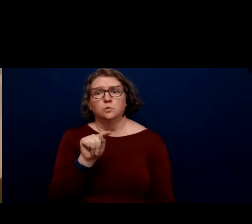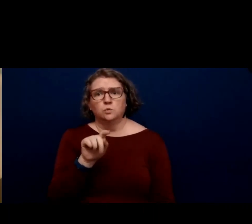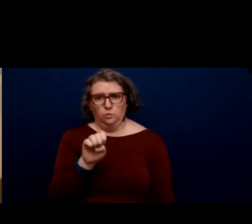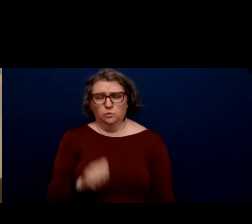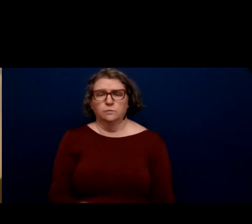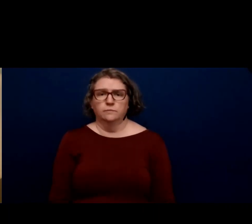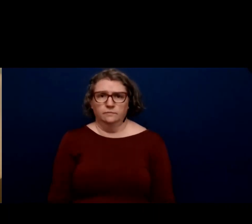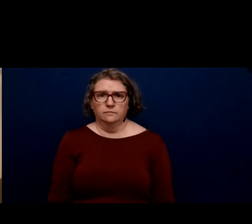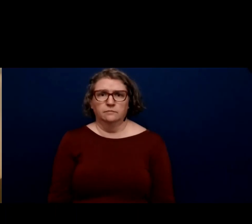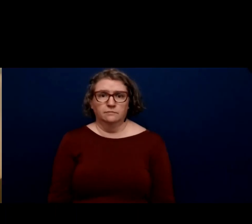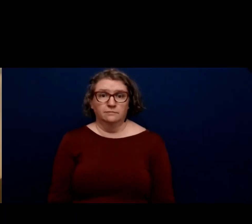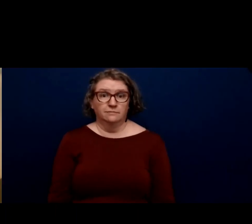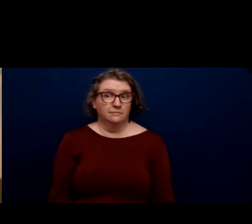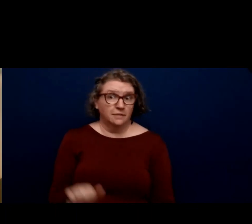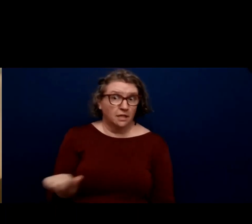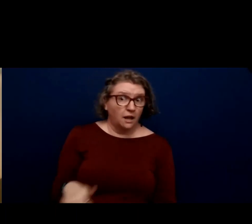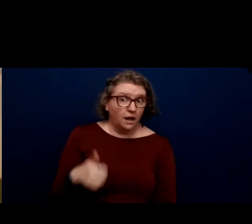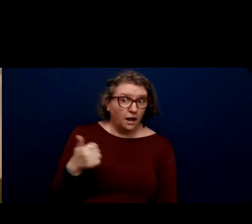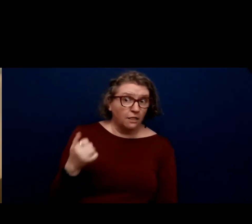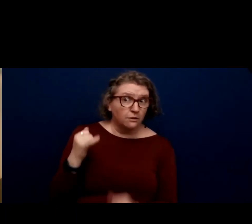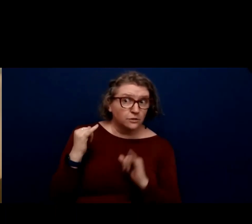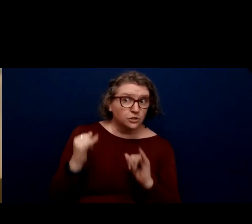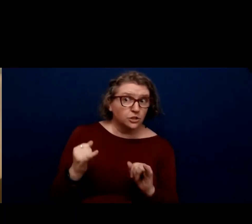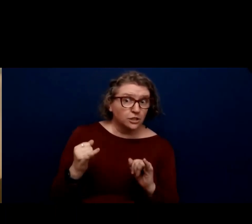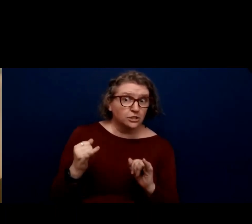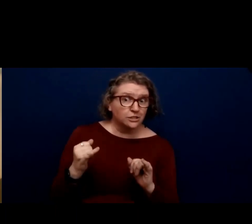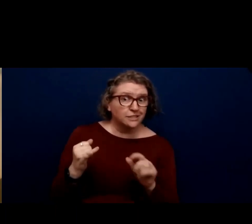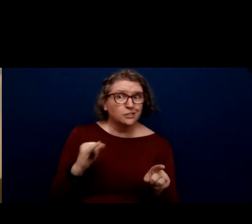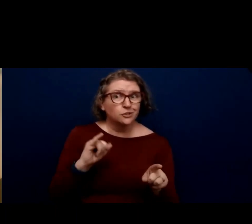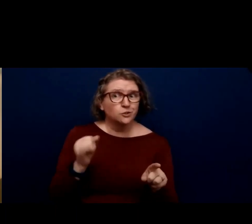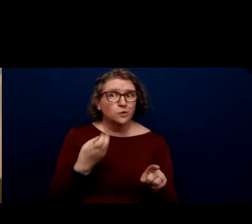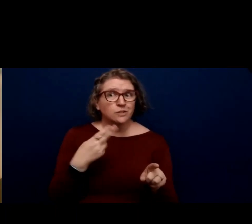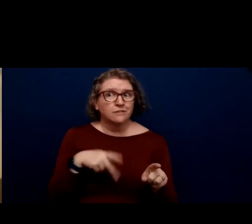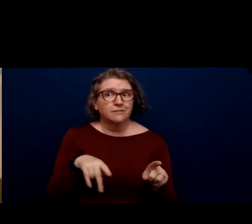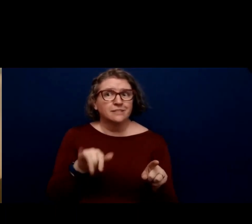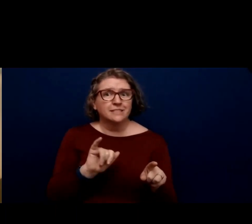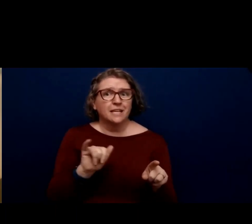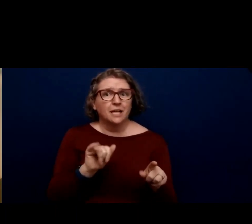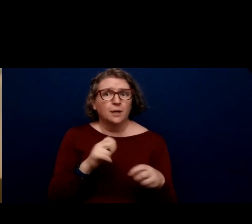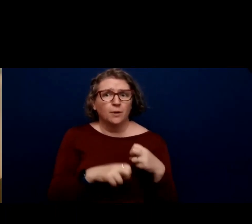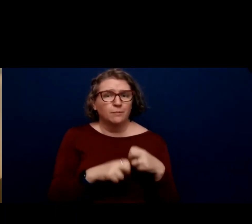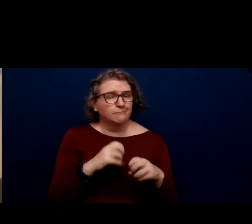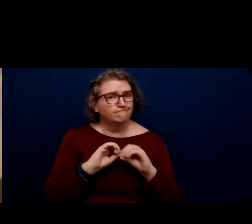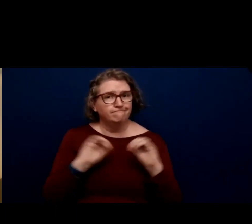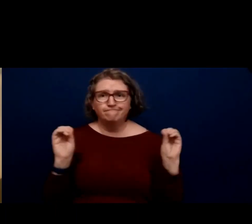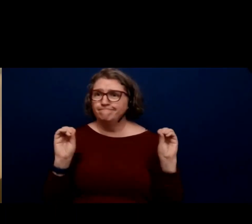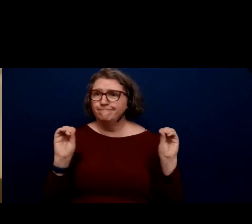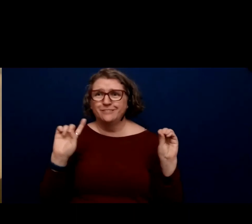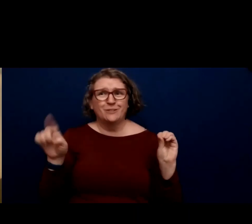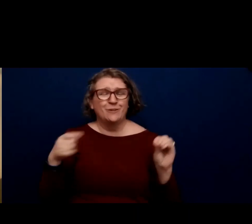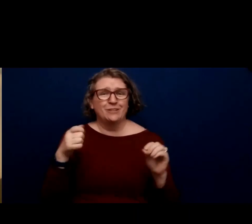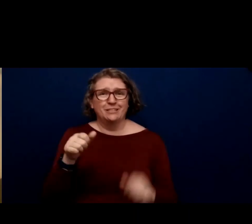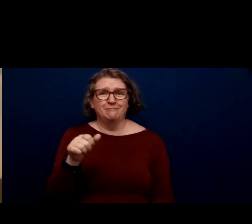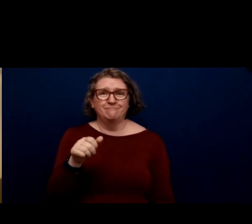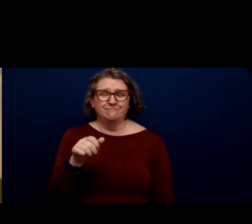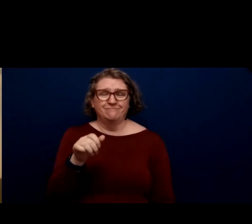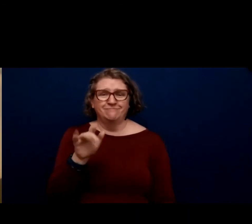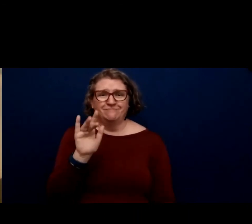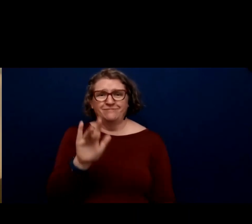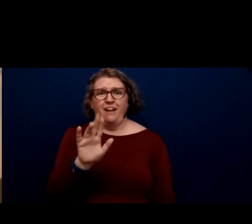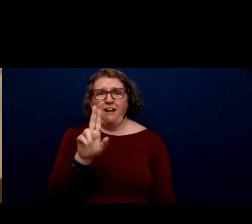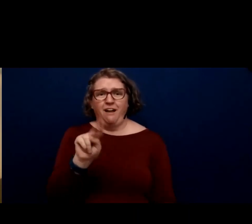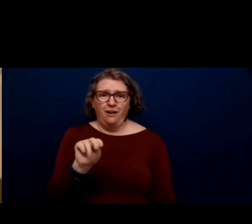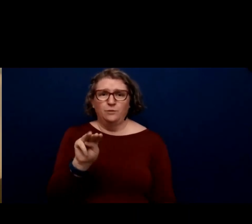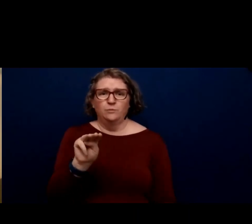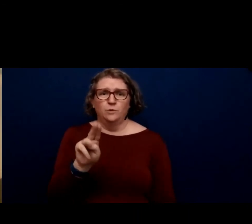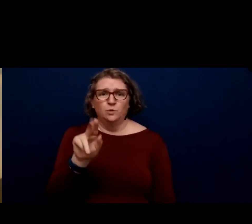Dr. Sophia Udard, is there any other instruction? Because Joseph had problems too. Dr. Sophia that's the only instruction. I am